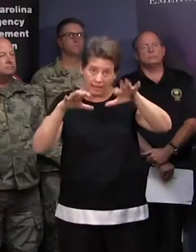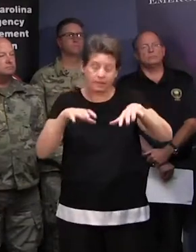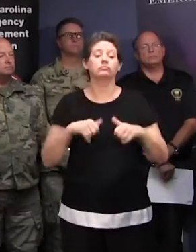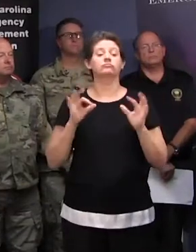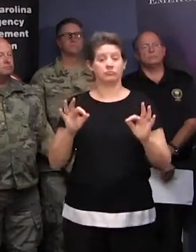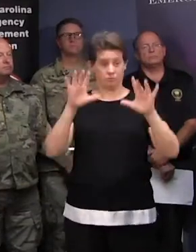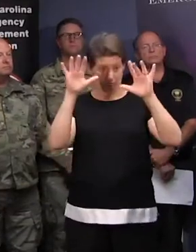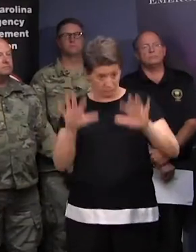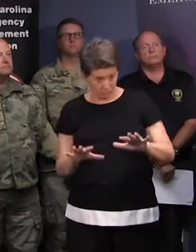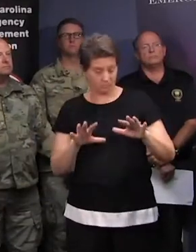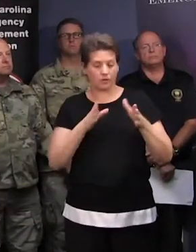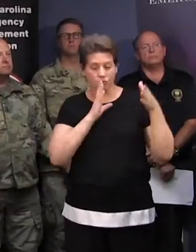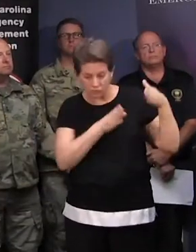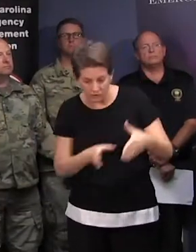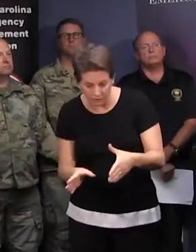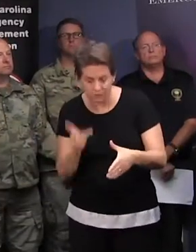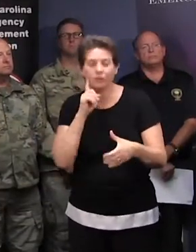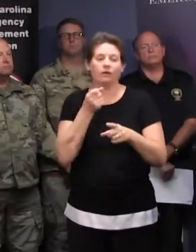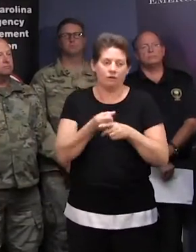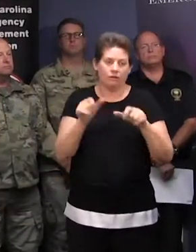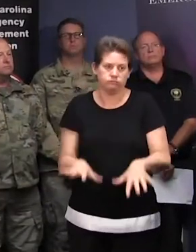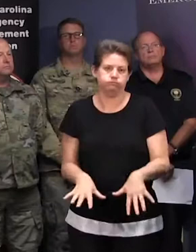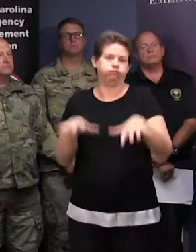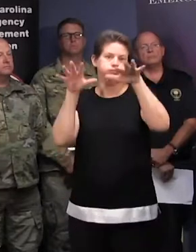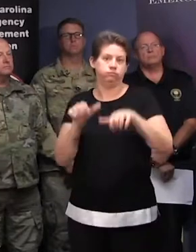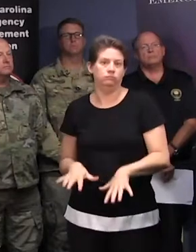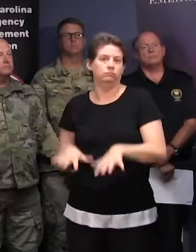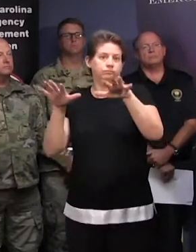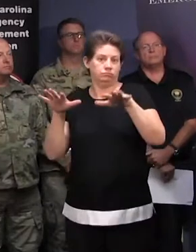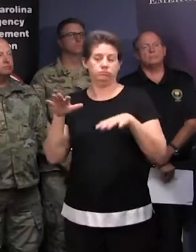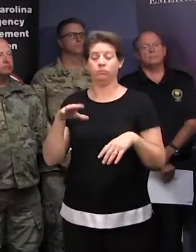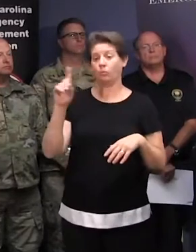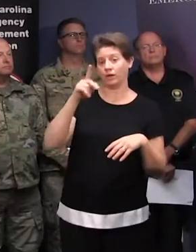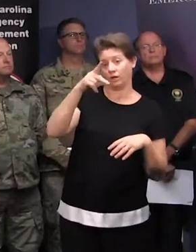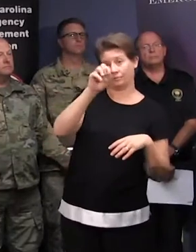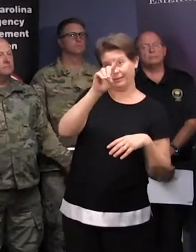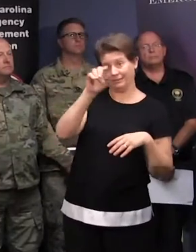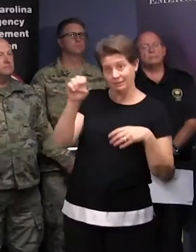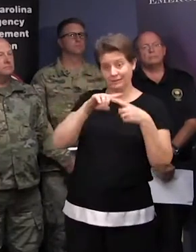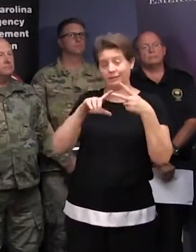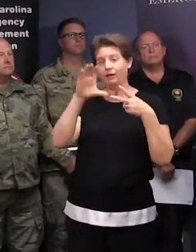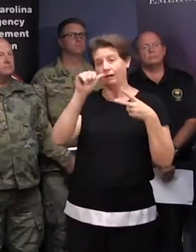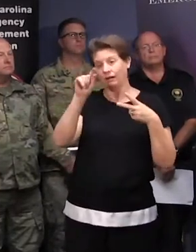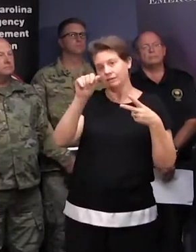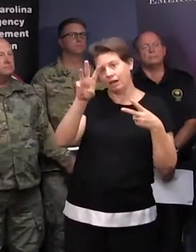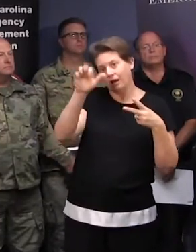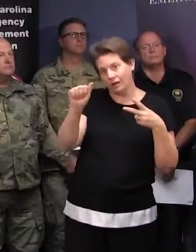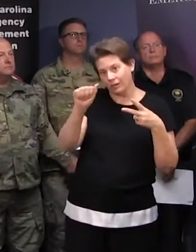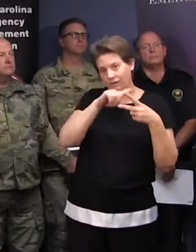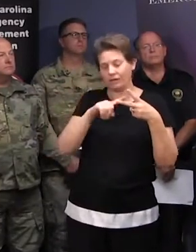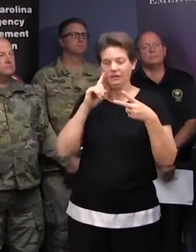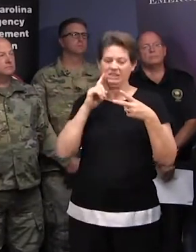produce major to record-breaking floods across portions of the P.D. and Catawba River basins beginning late this weekend and